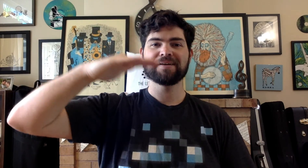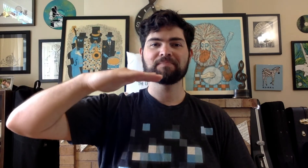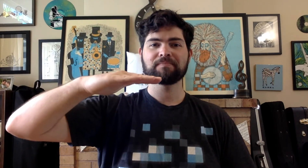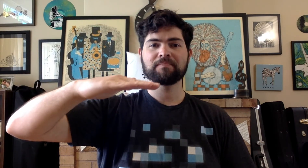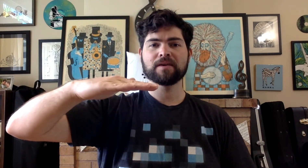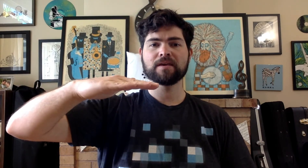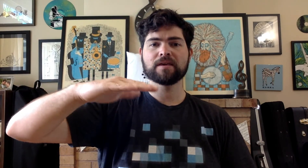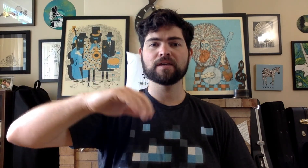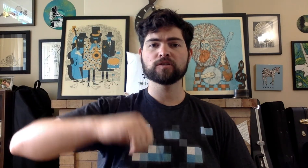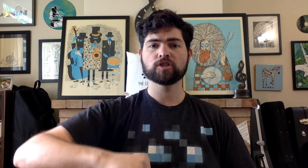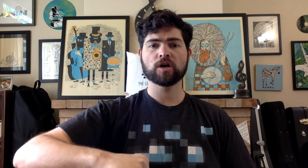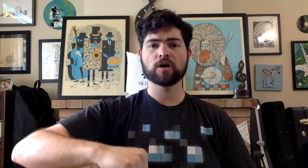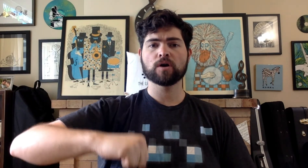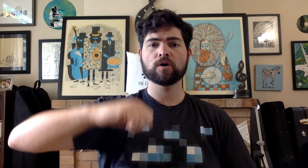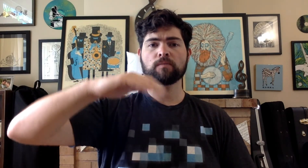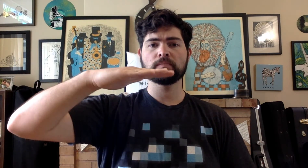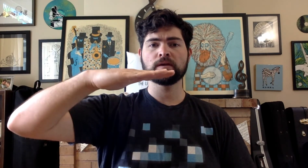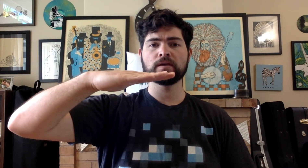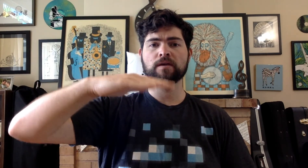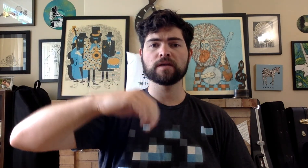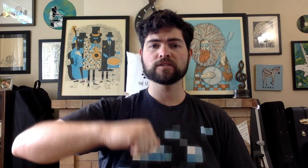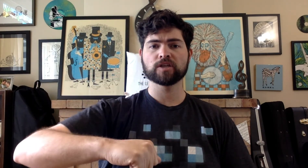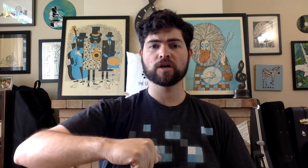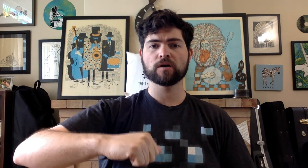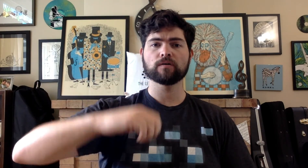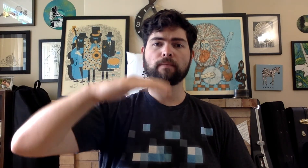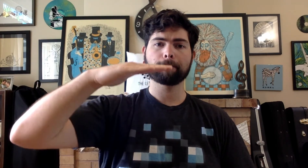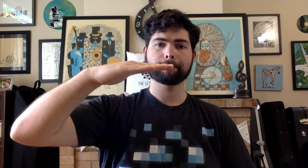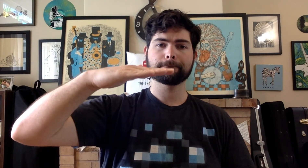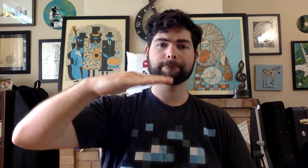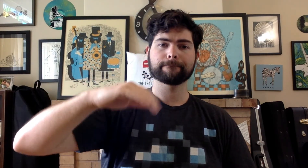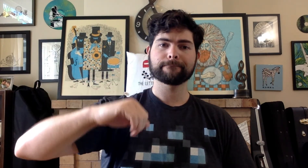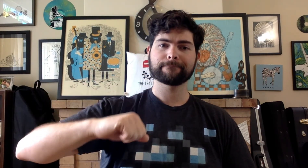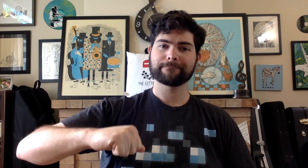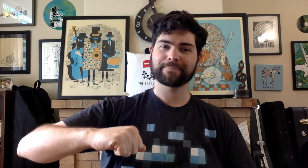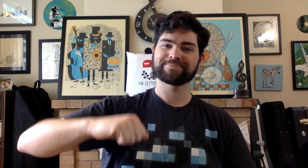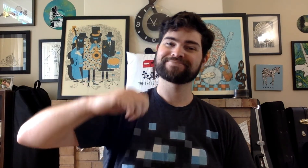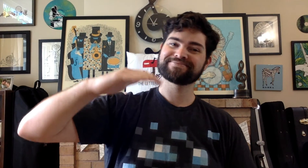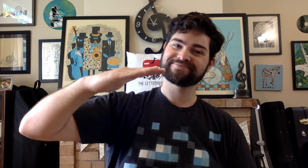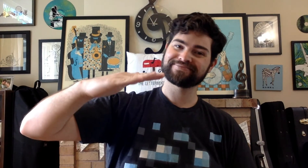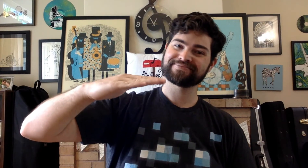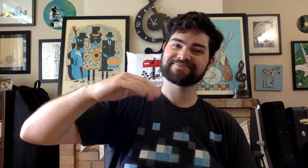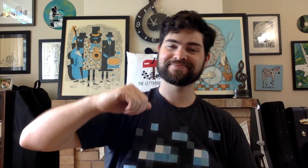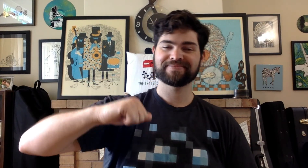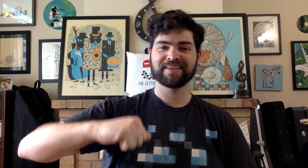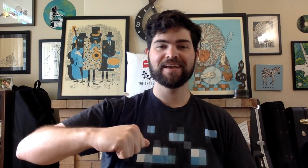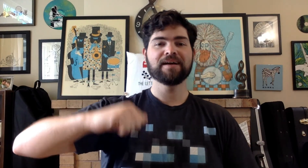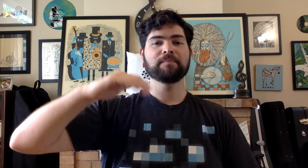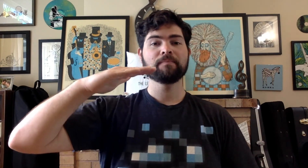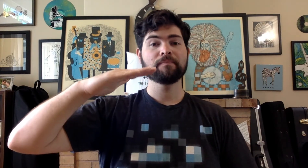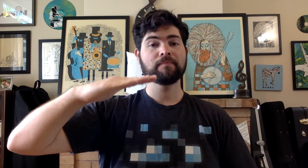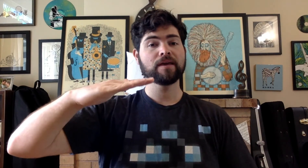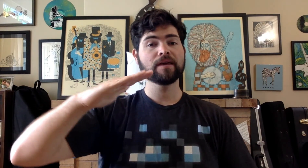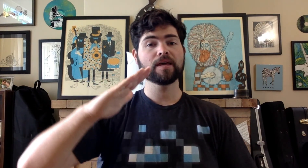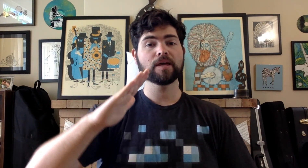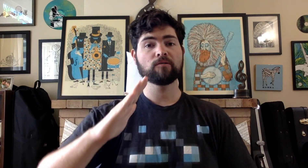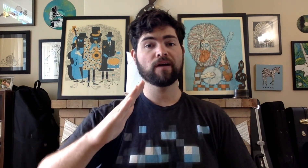mi do mi do mi re